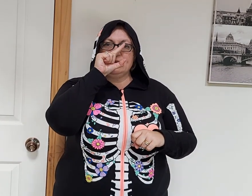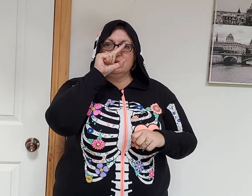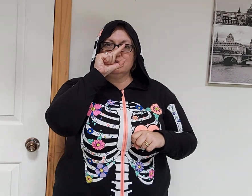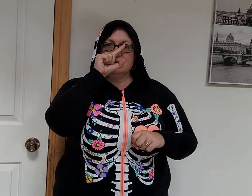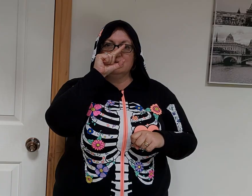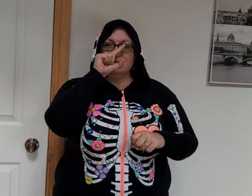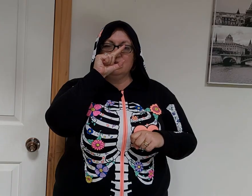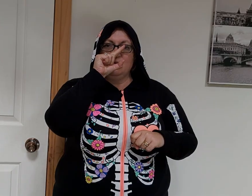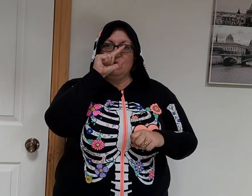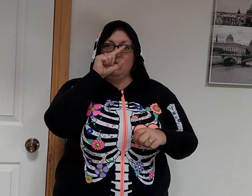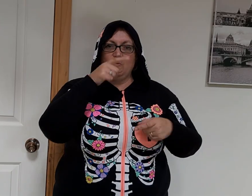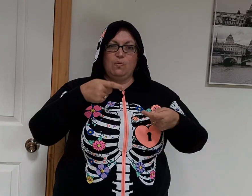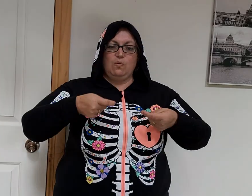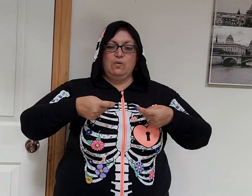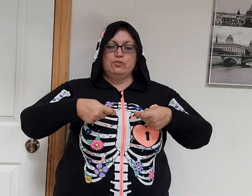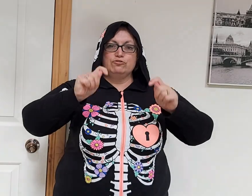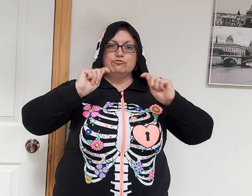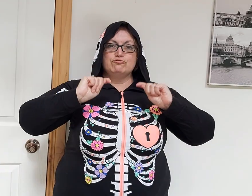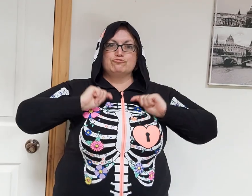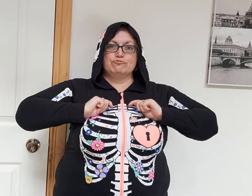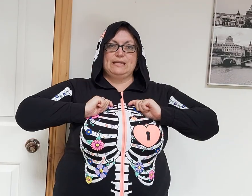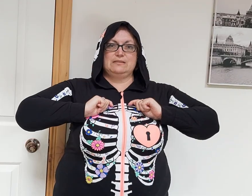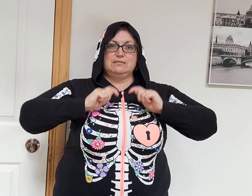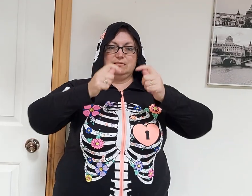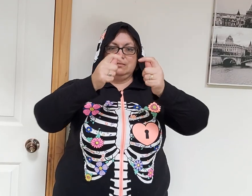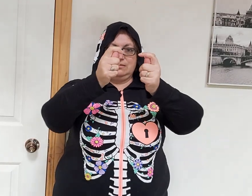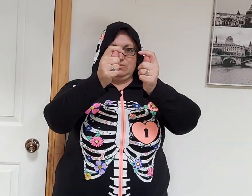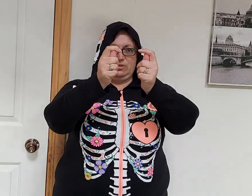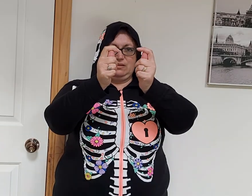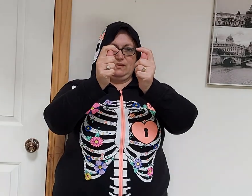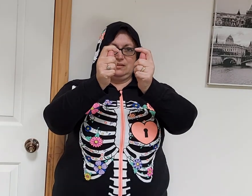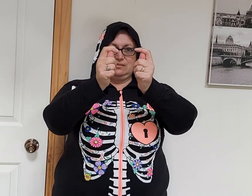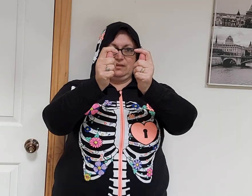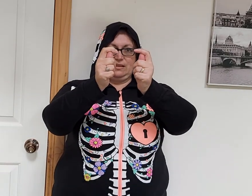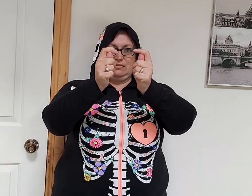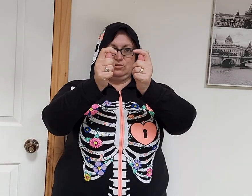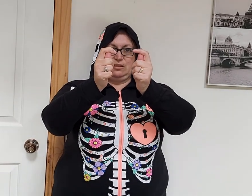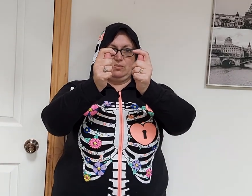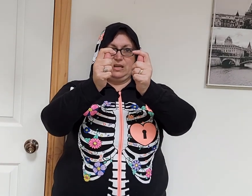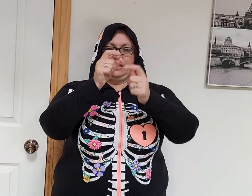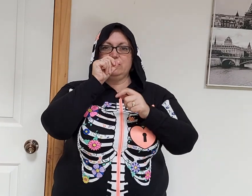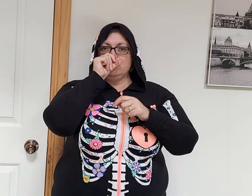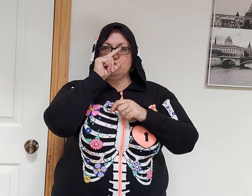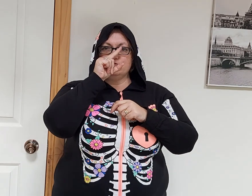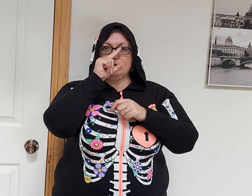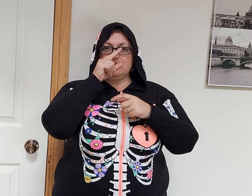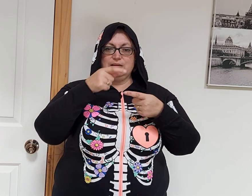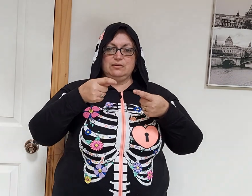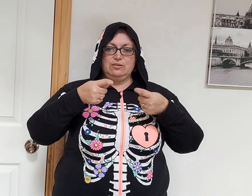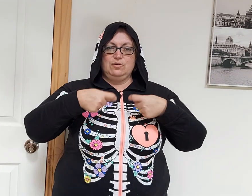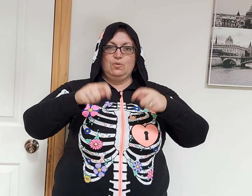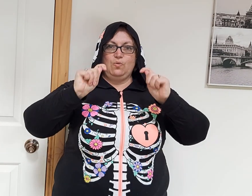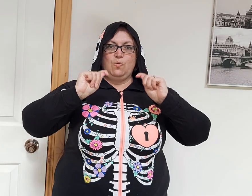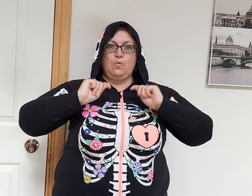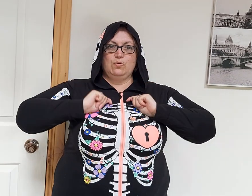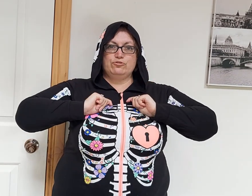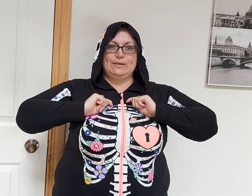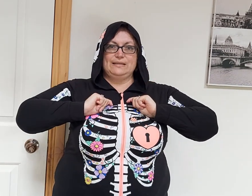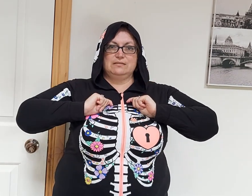Trick or treat. With our fingers like that. I'll do that one again. Trick or treat.